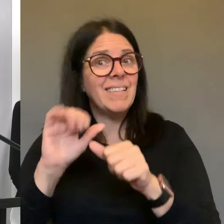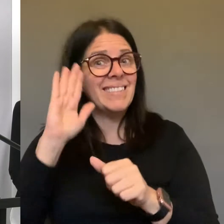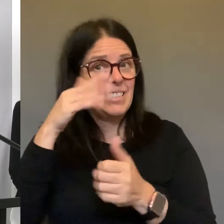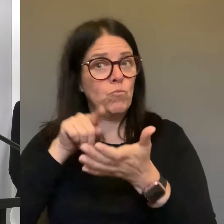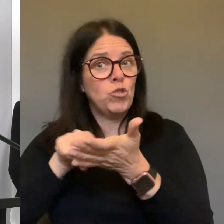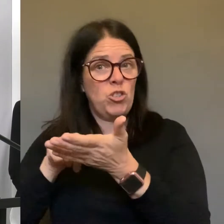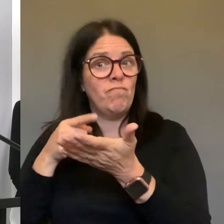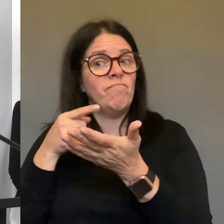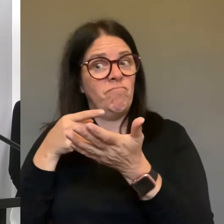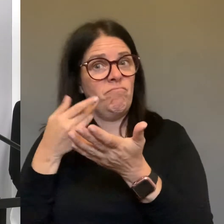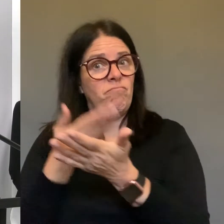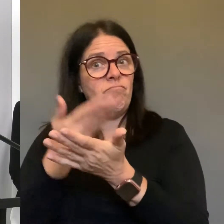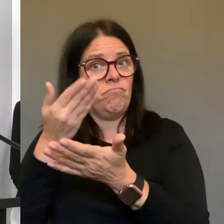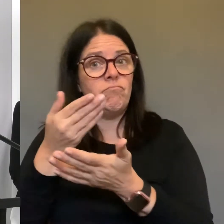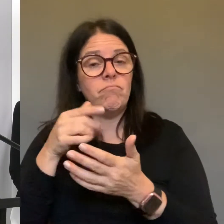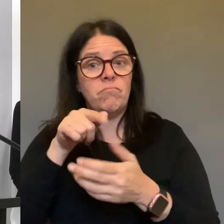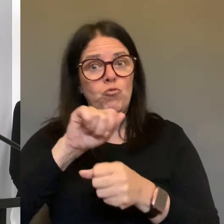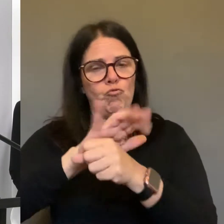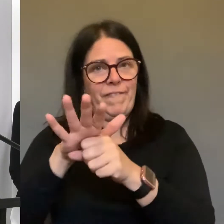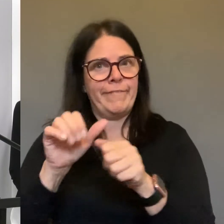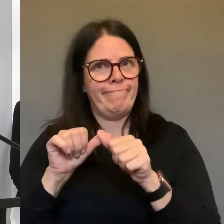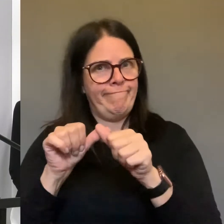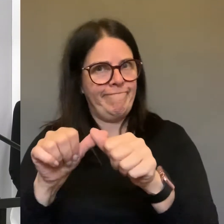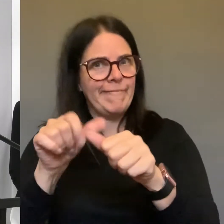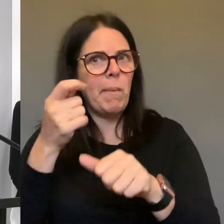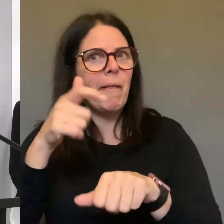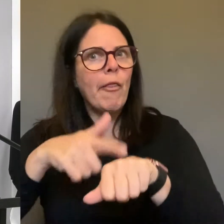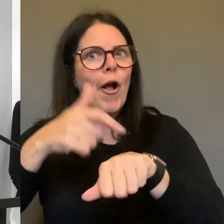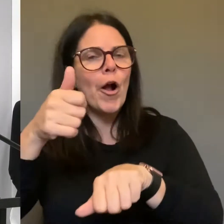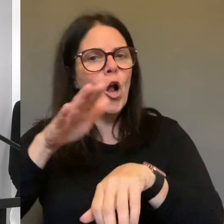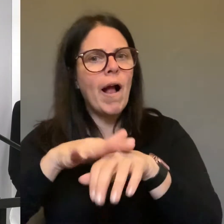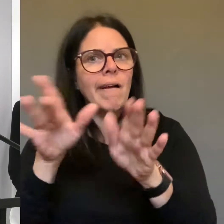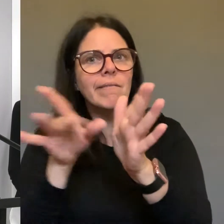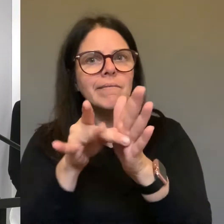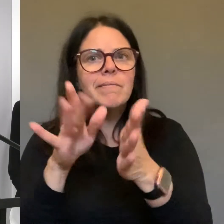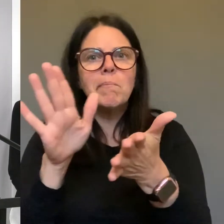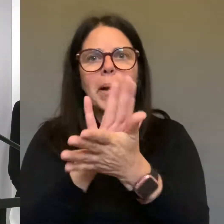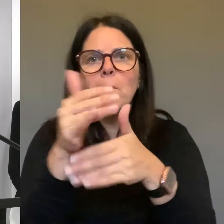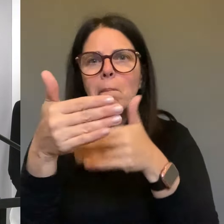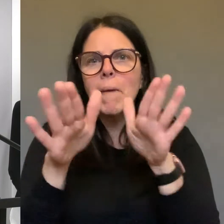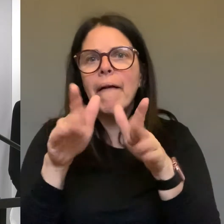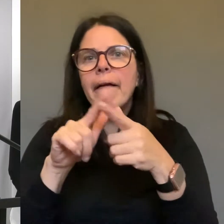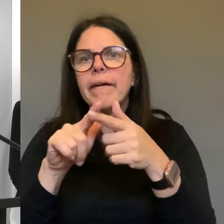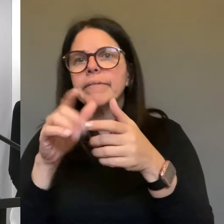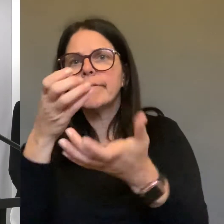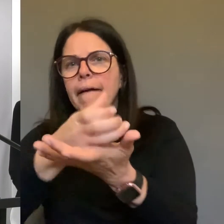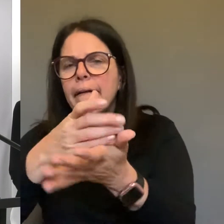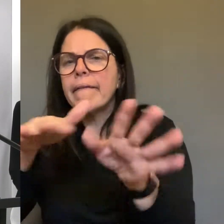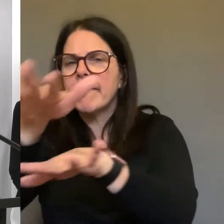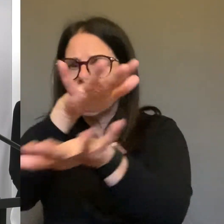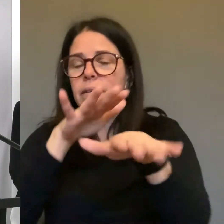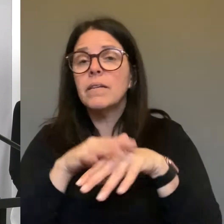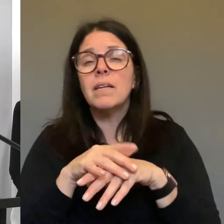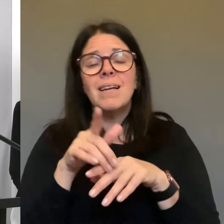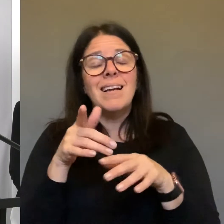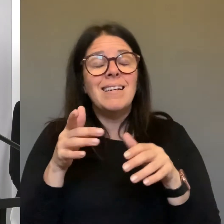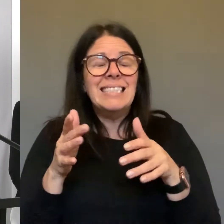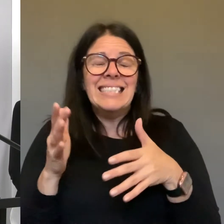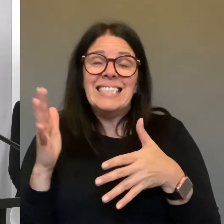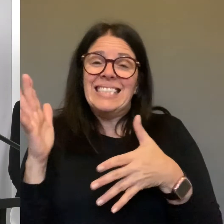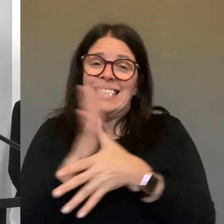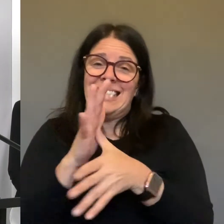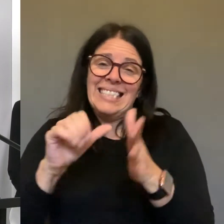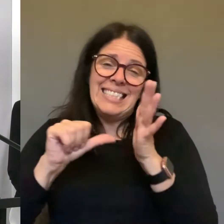of time. The most important thing, even if you're not doing anything, is hand washing. As important it is to wash your